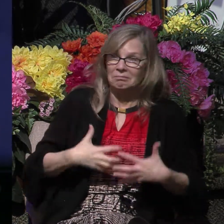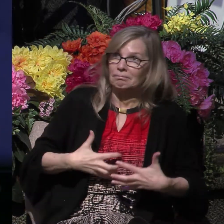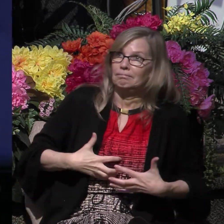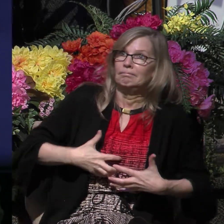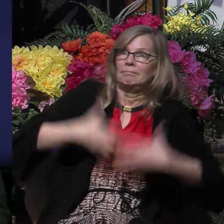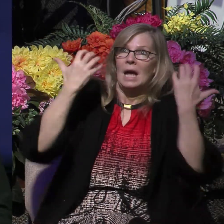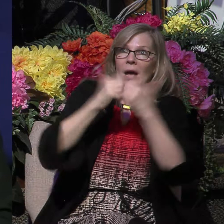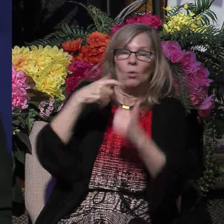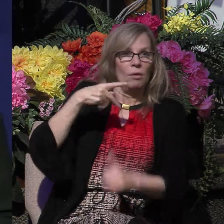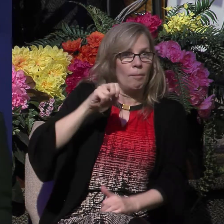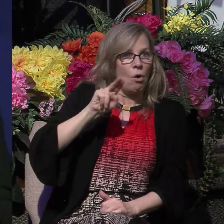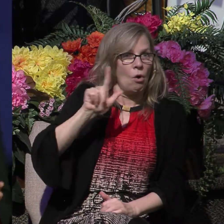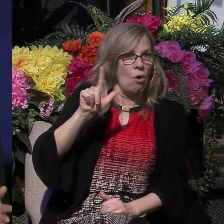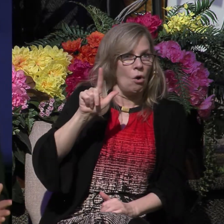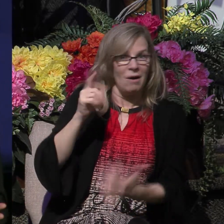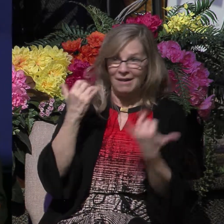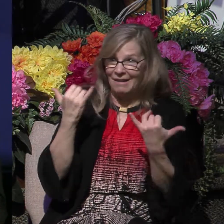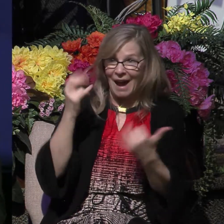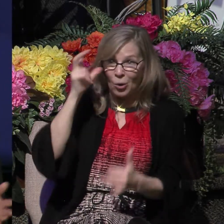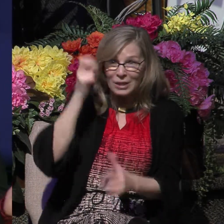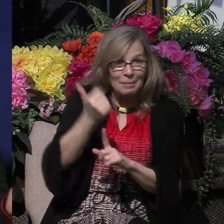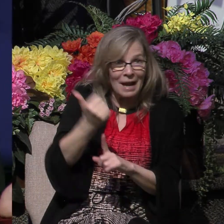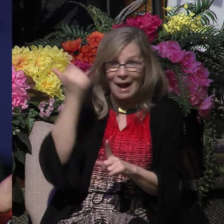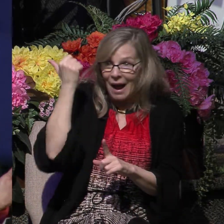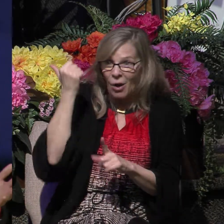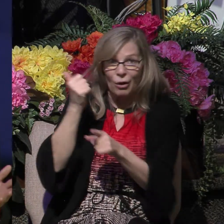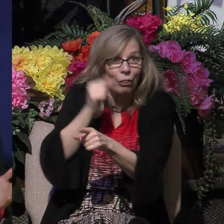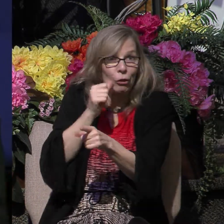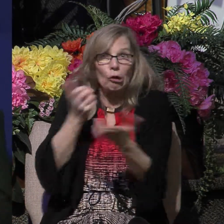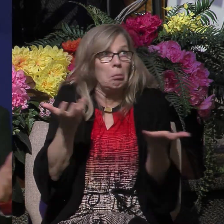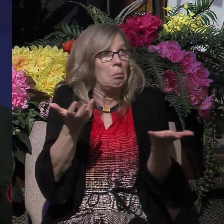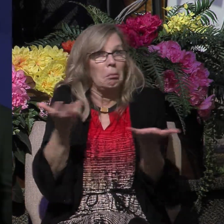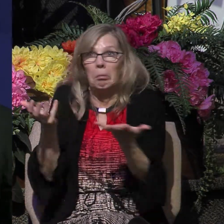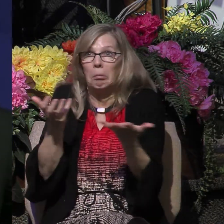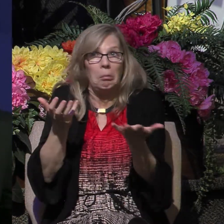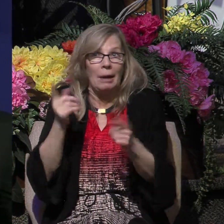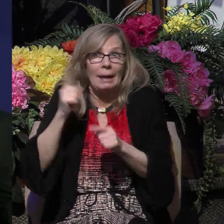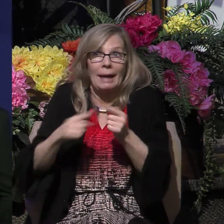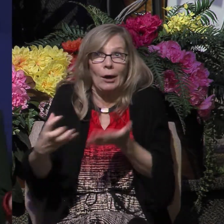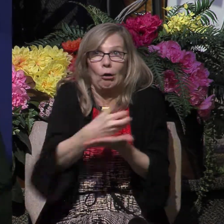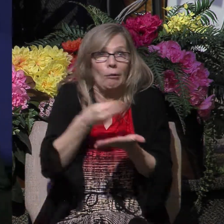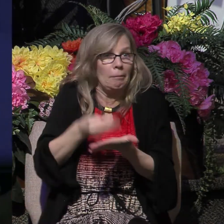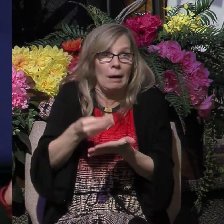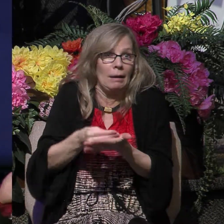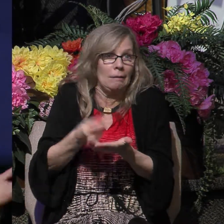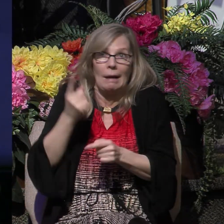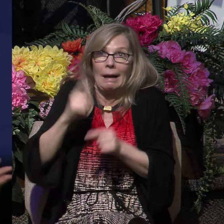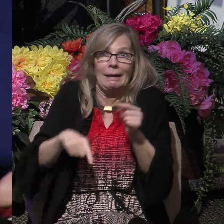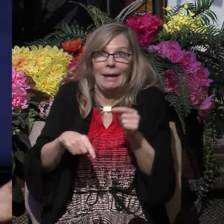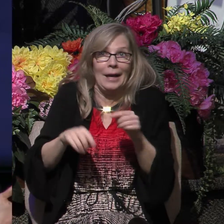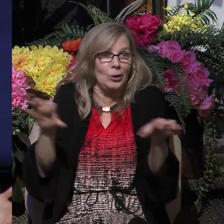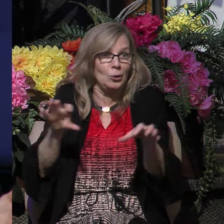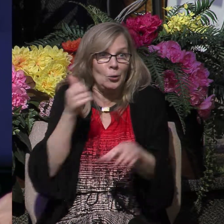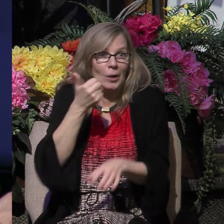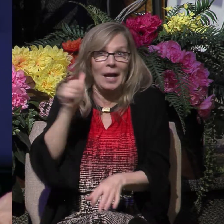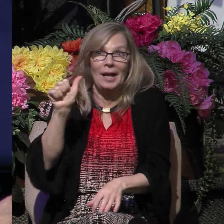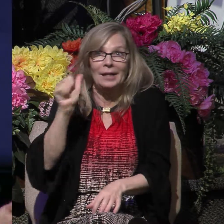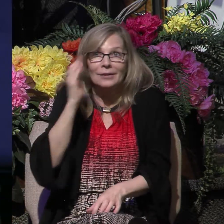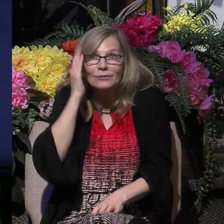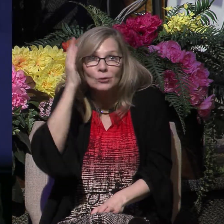without the demon now possessing her, she could no longer earn them any money because she could no longer do any fortune telling. And so